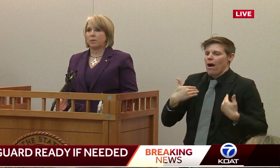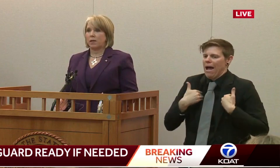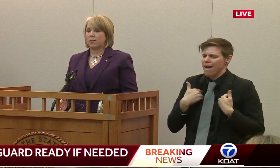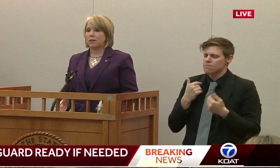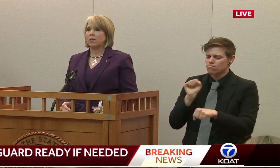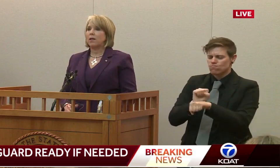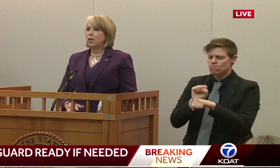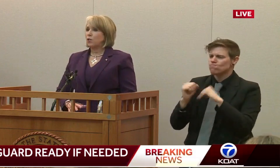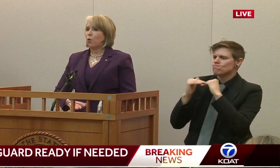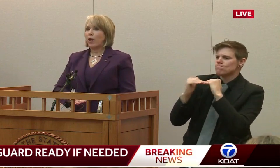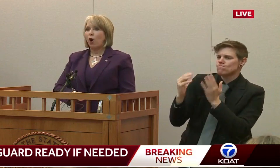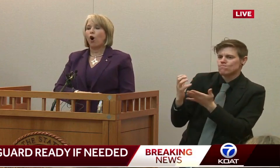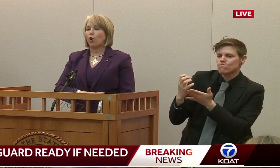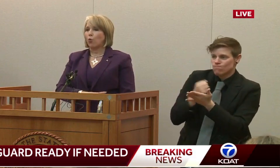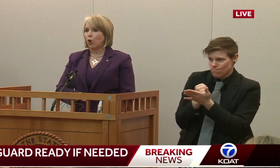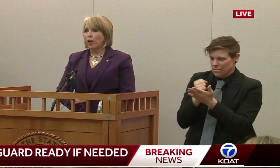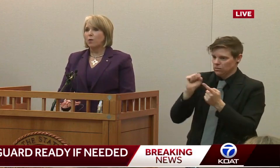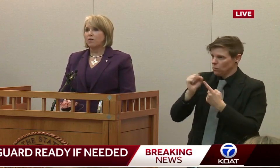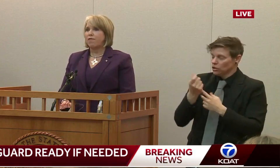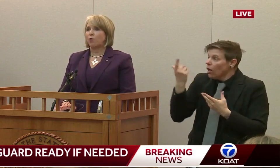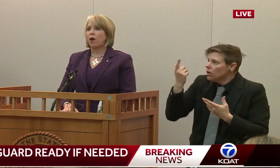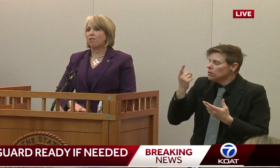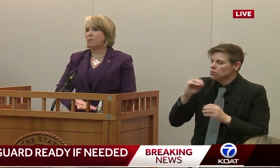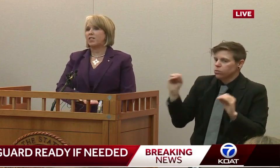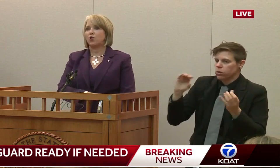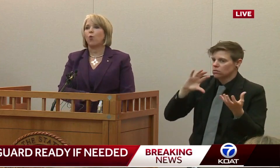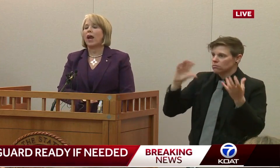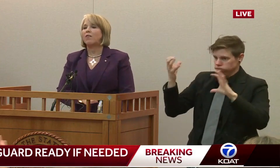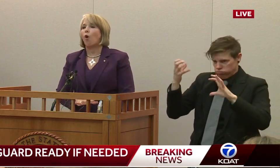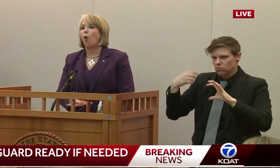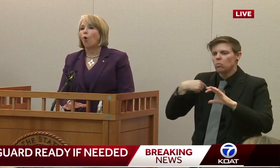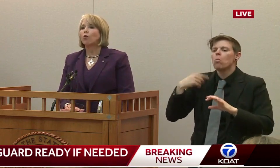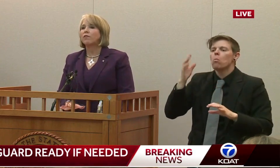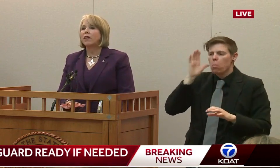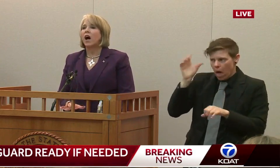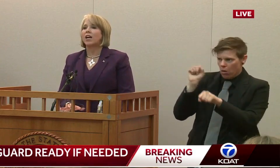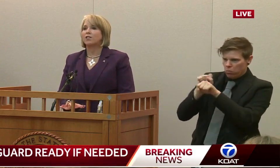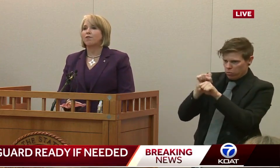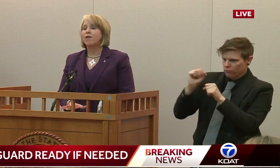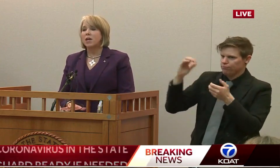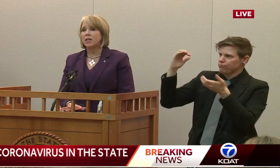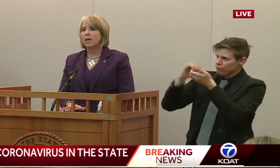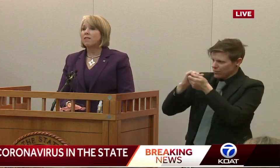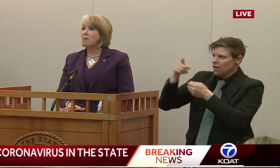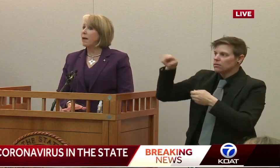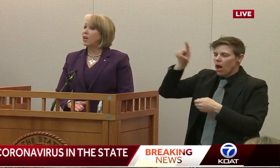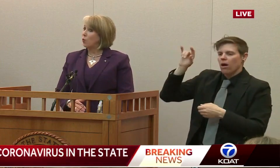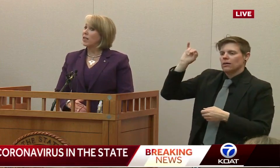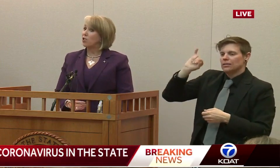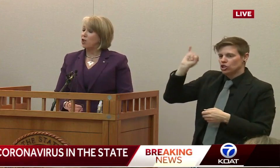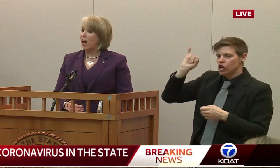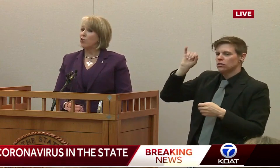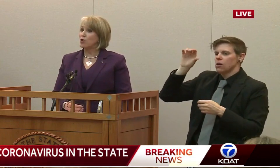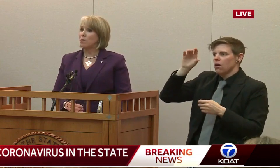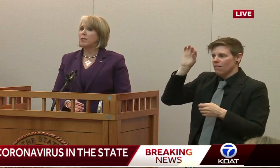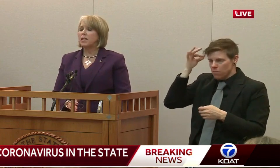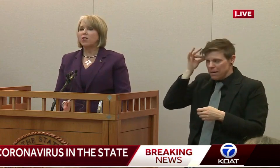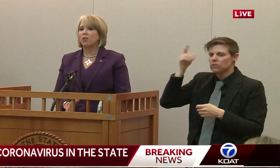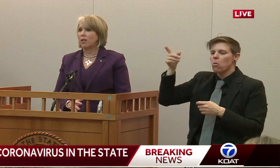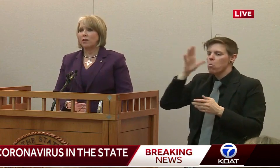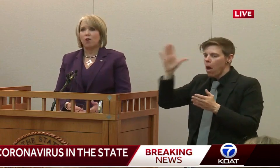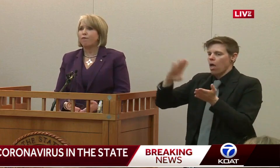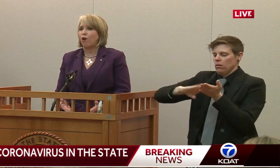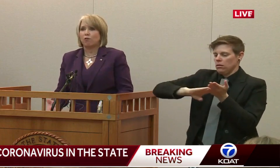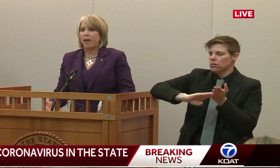work circumstances. So we are working with the federal government to waive all of the kinds of things that make it really challenging,